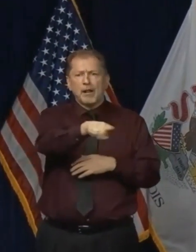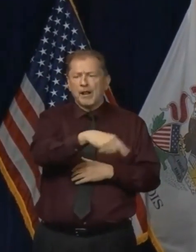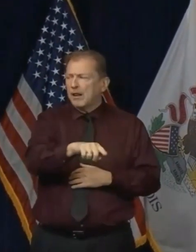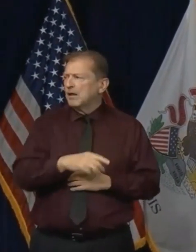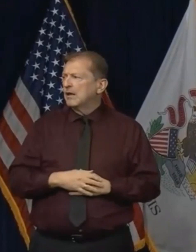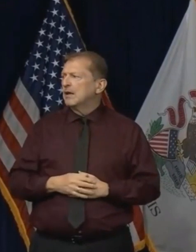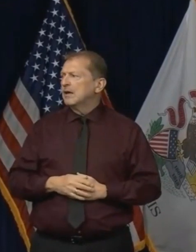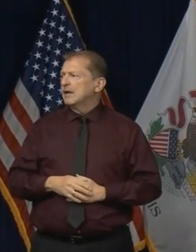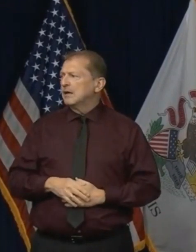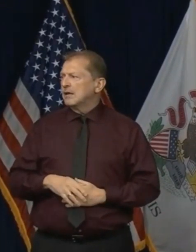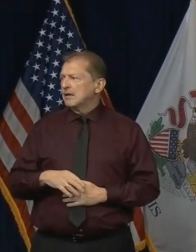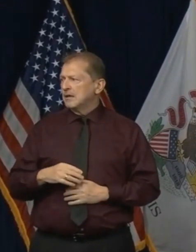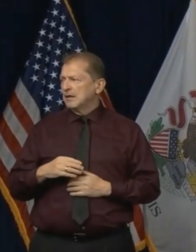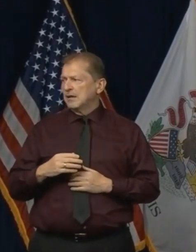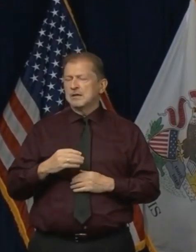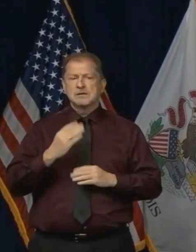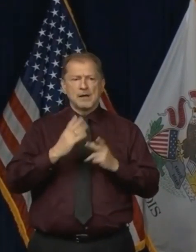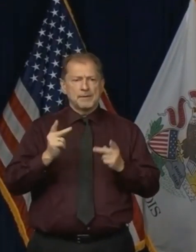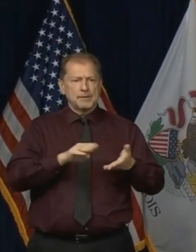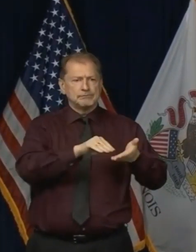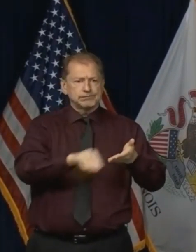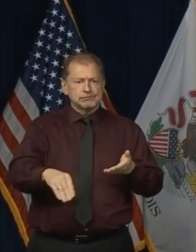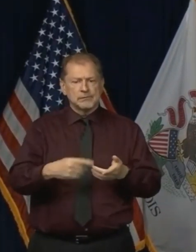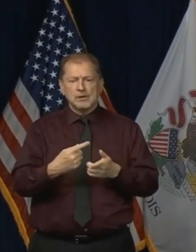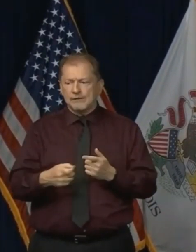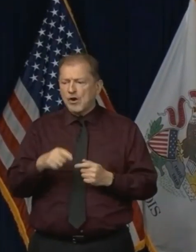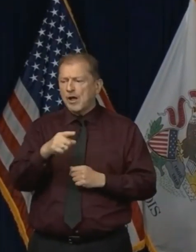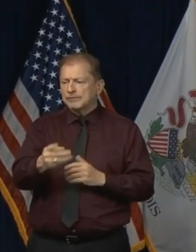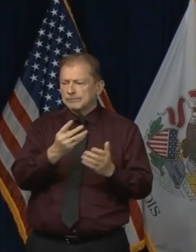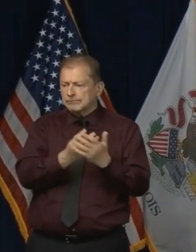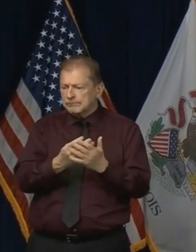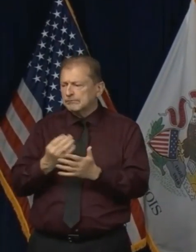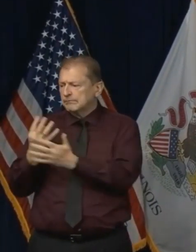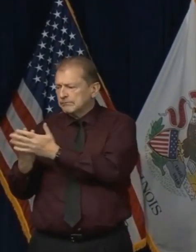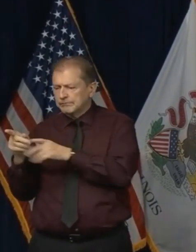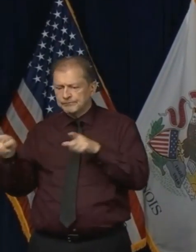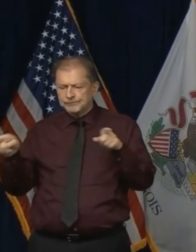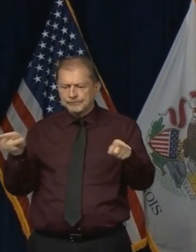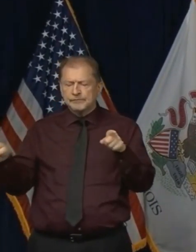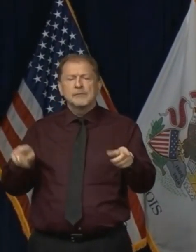incarcerated youth have been released from DJJ, and how many adults have been released from IDOC?